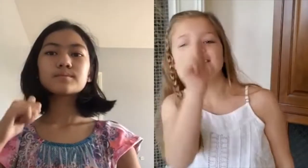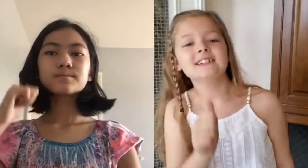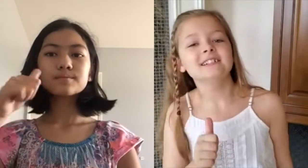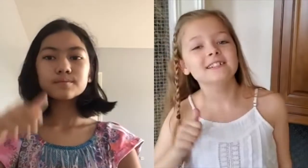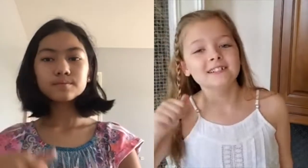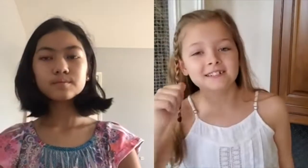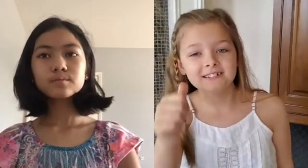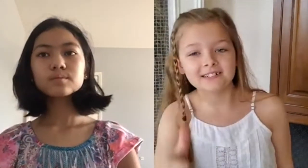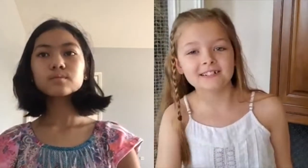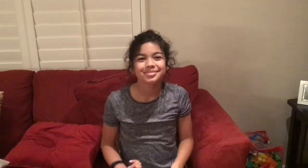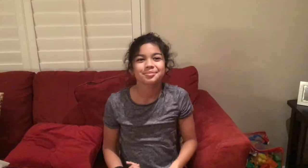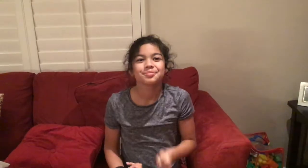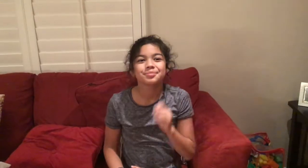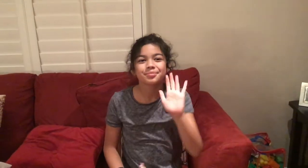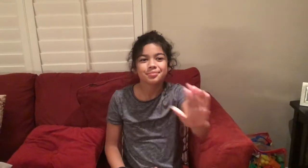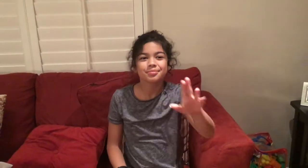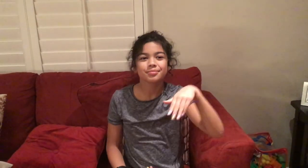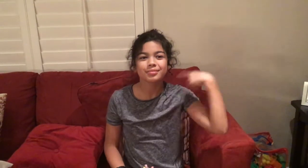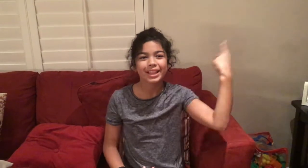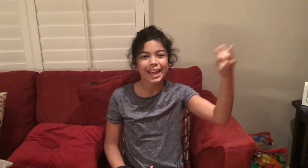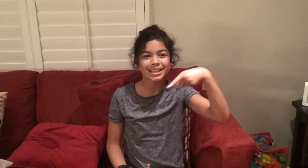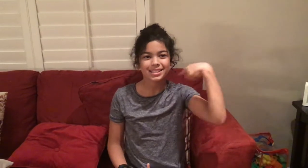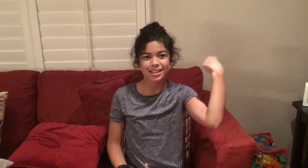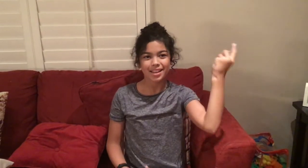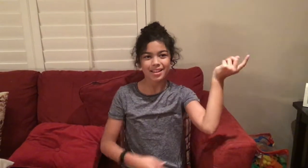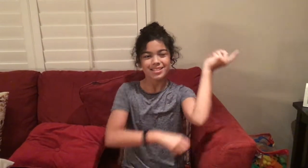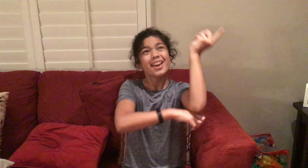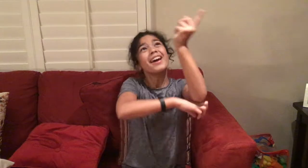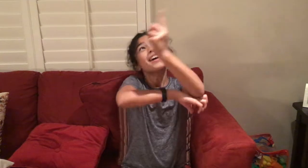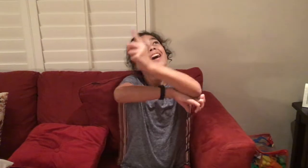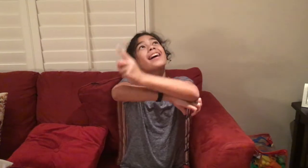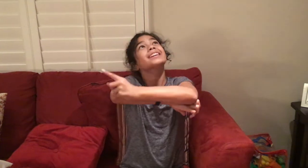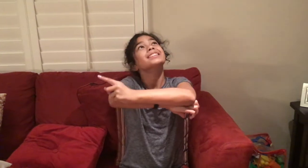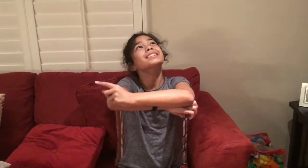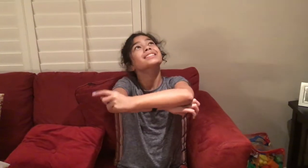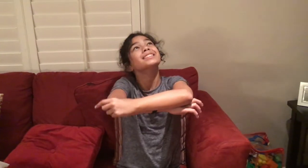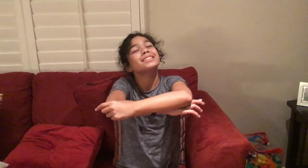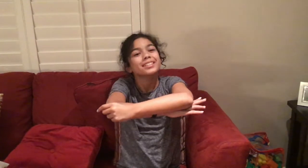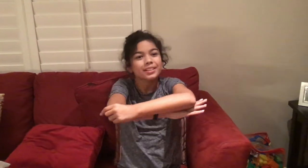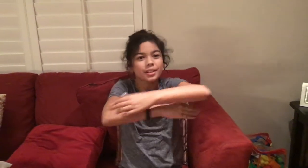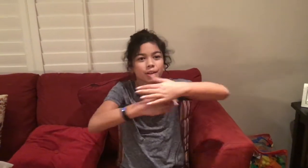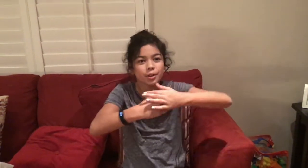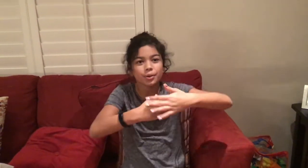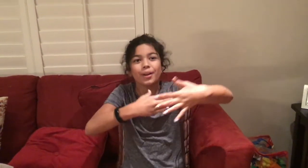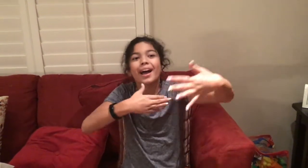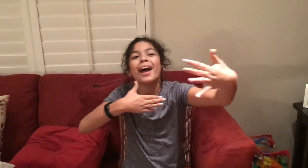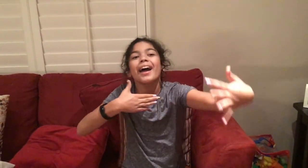You're always a day away